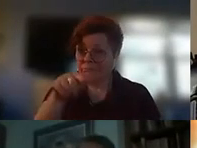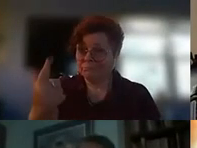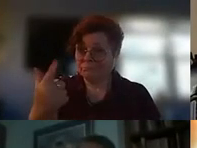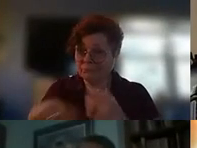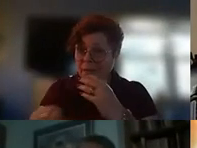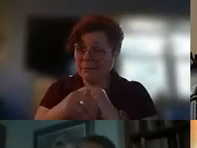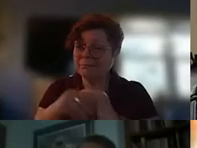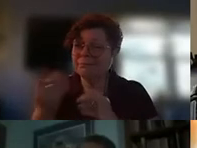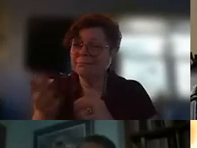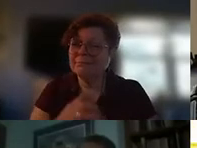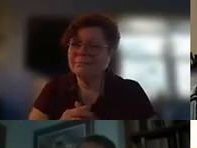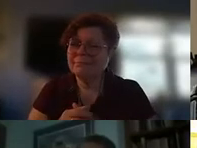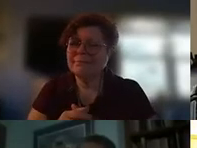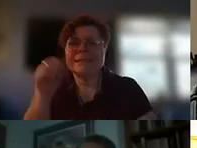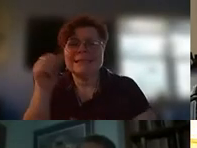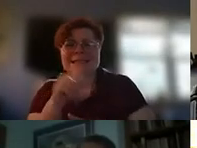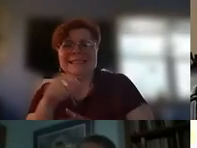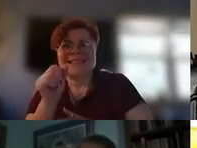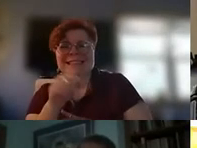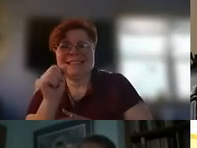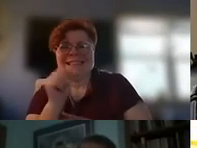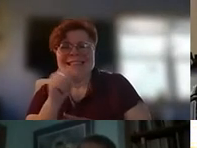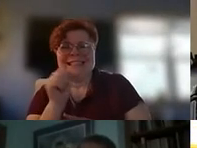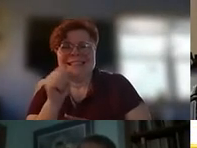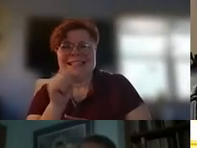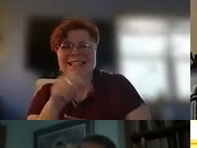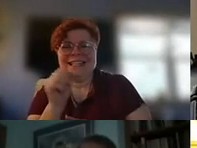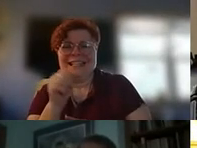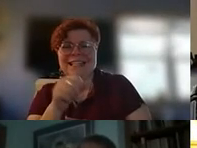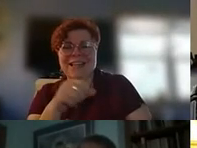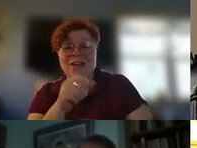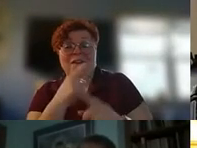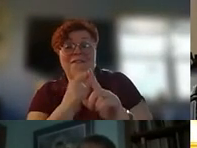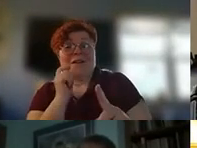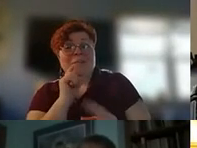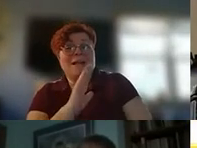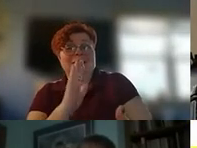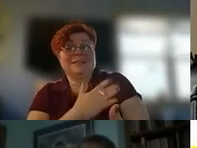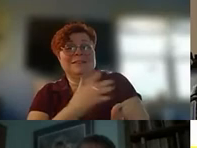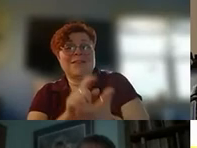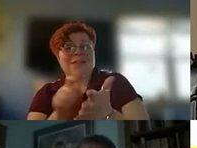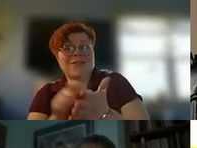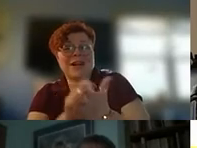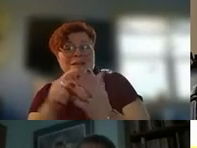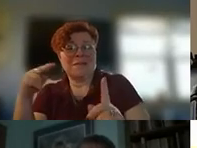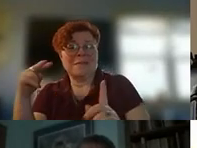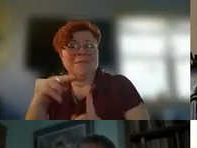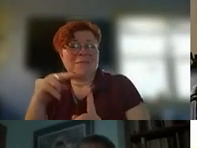yeah from um from a songwriter point of view i just wanted to say thank you for this